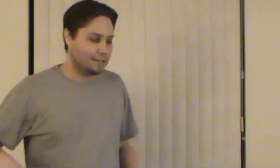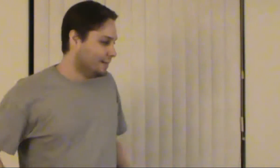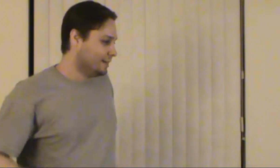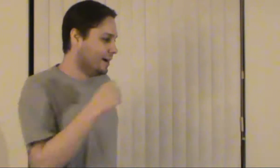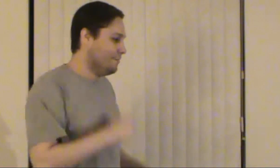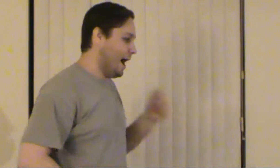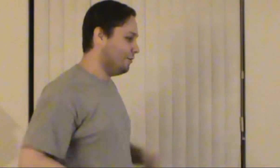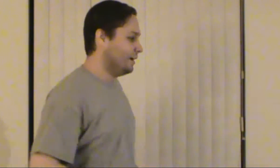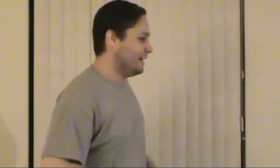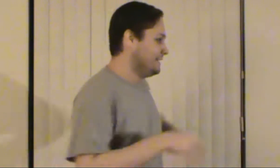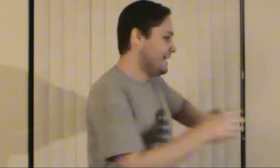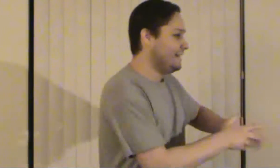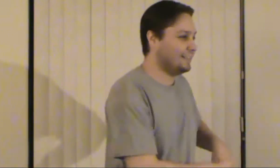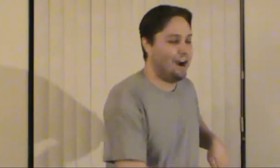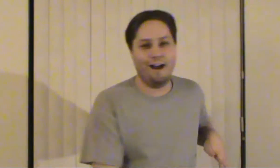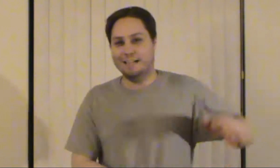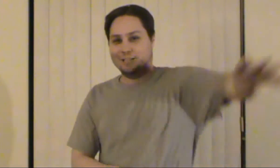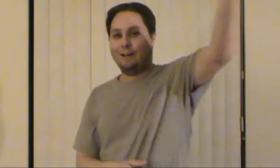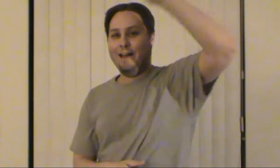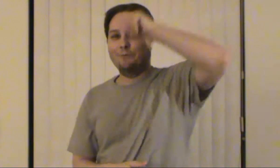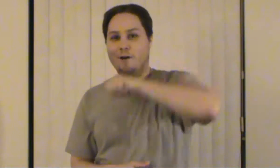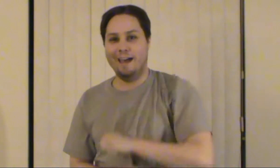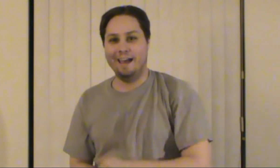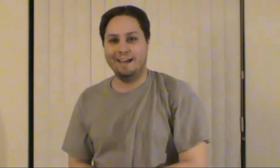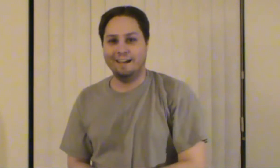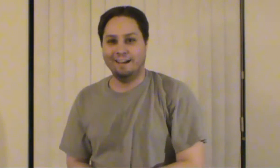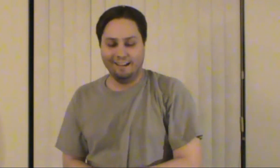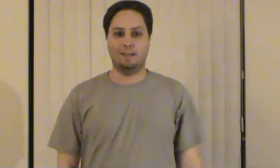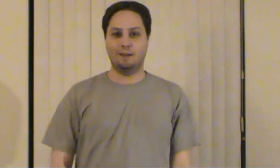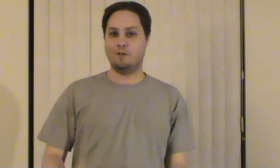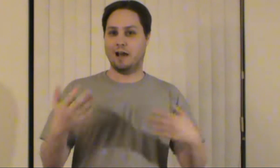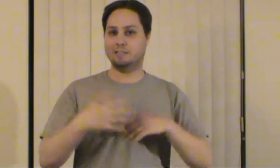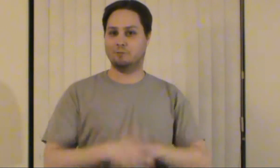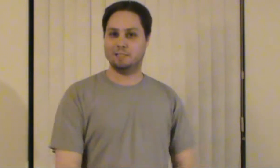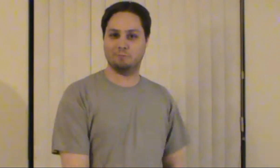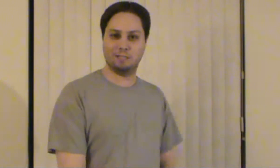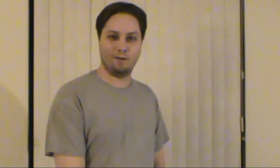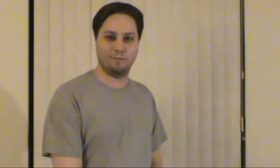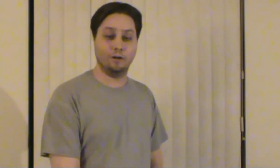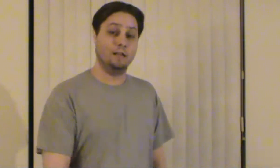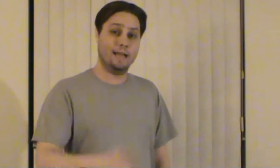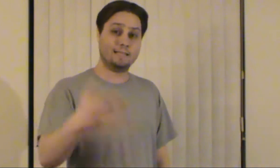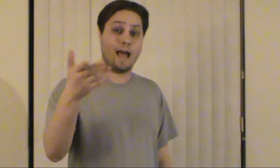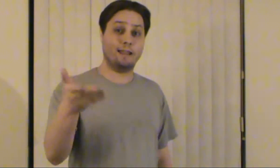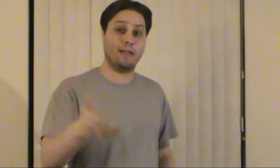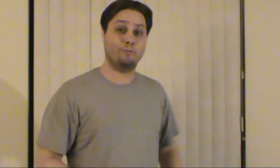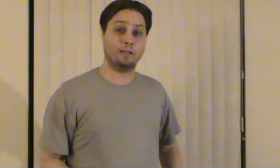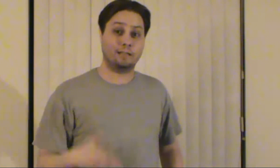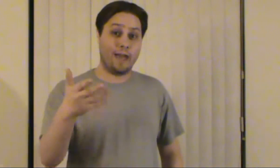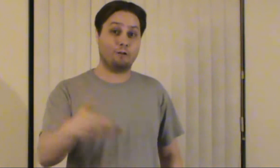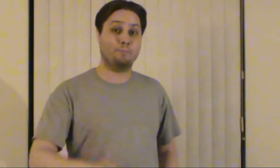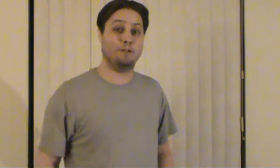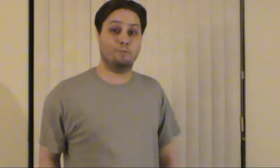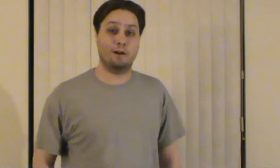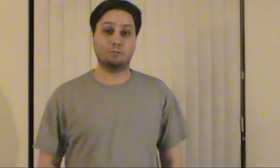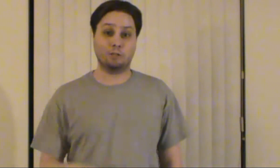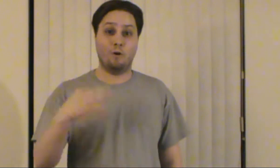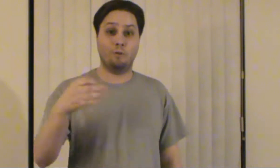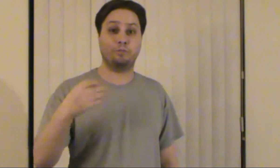come out take the car drive away no consequences whatsoever that's kind of like what collateral beauty was where the whole